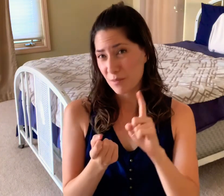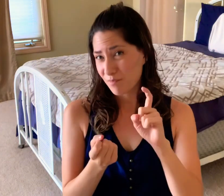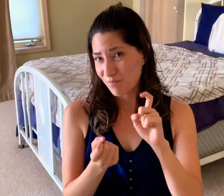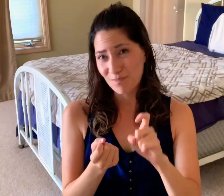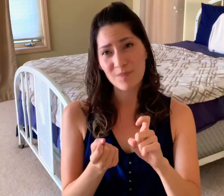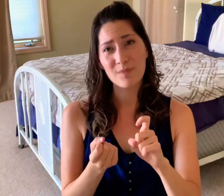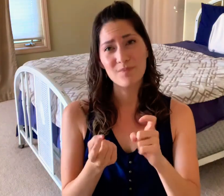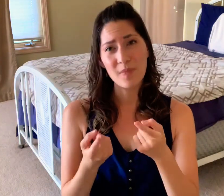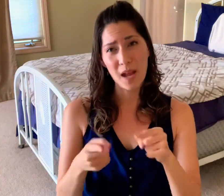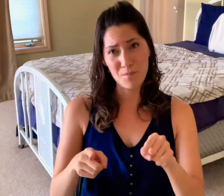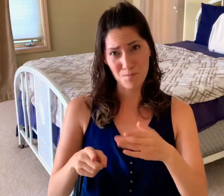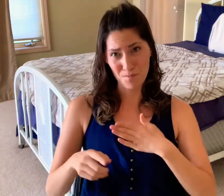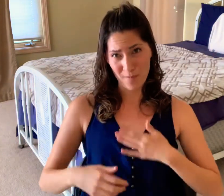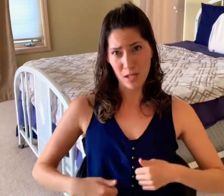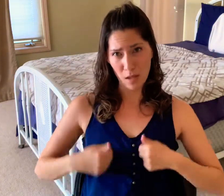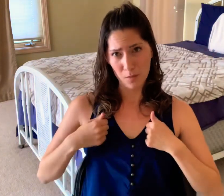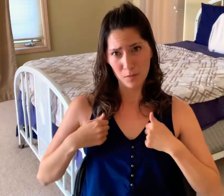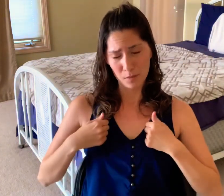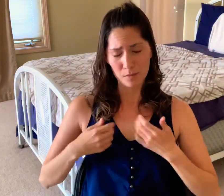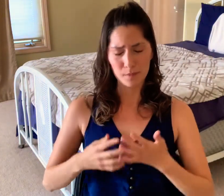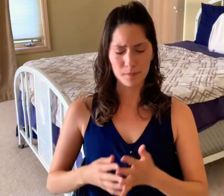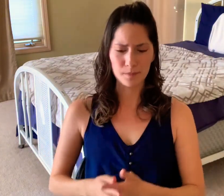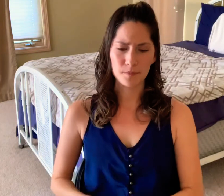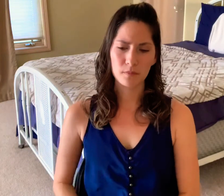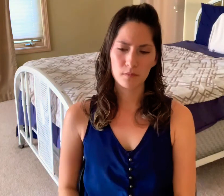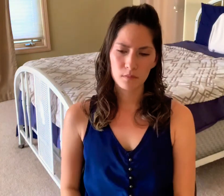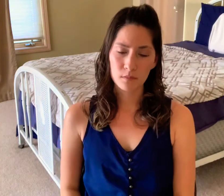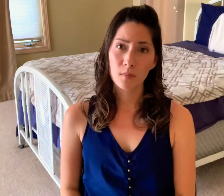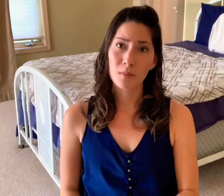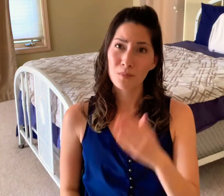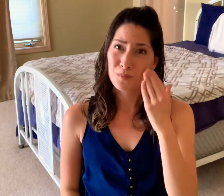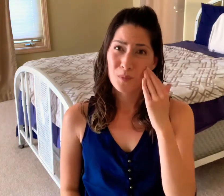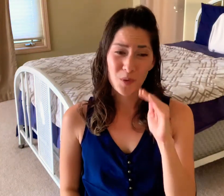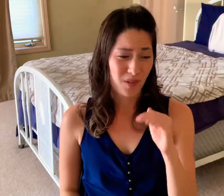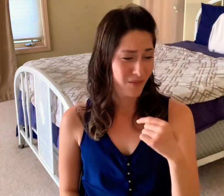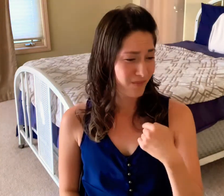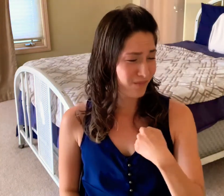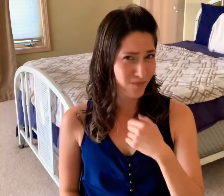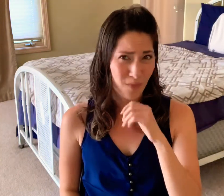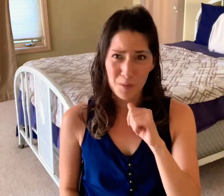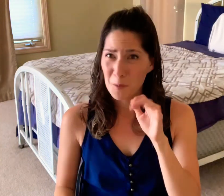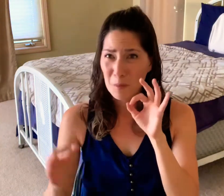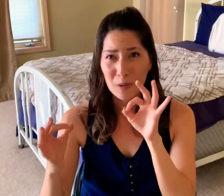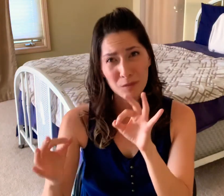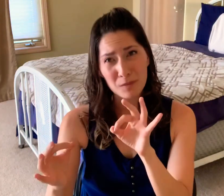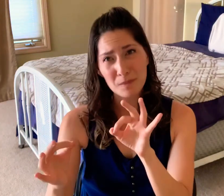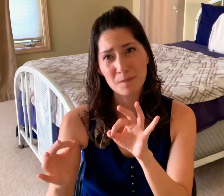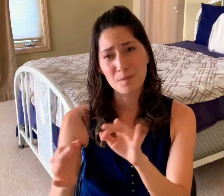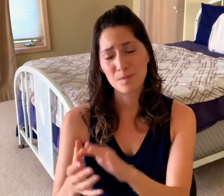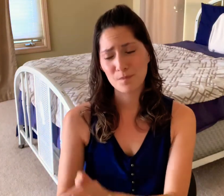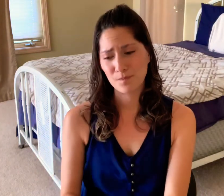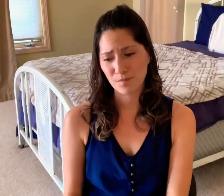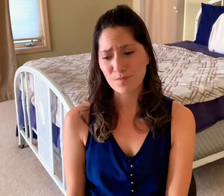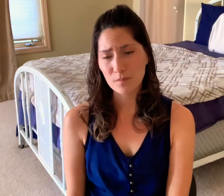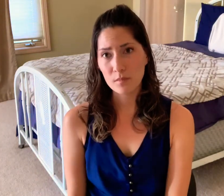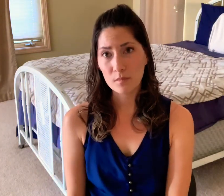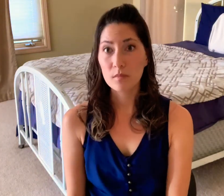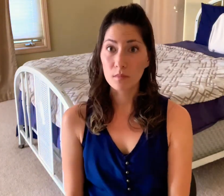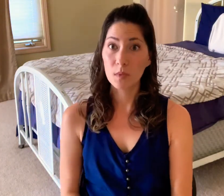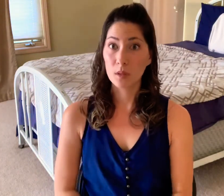and what changes need to happen in my life I want you all to know I'm